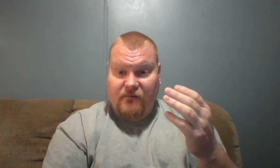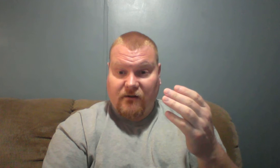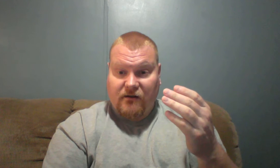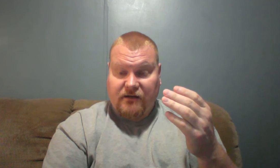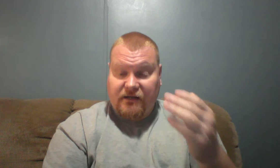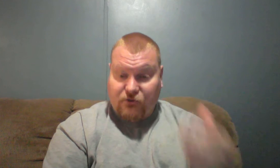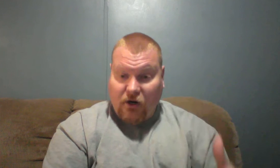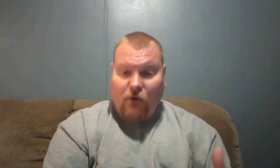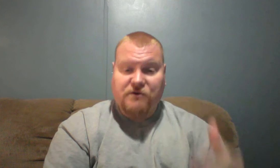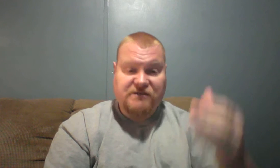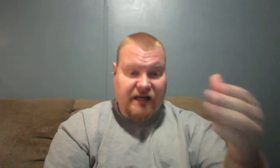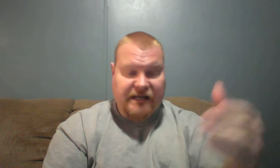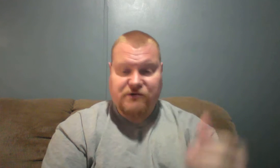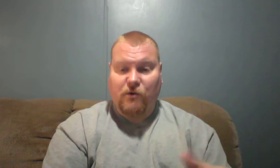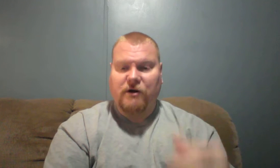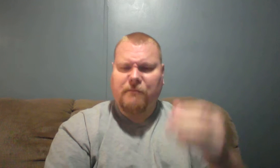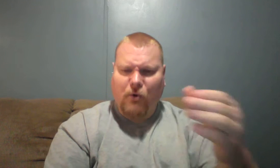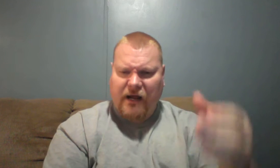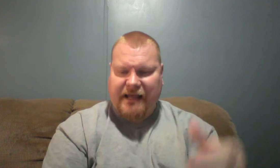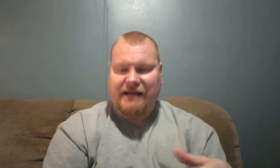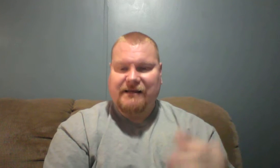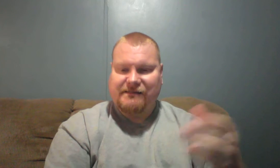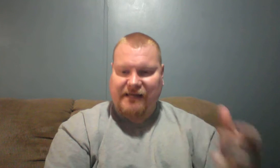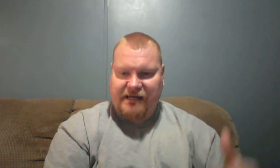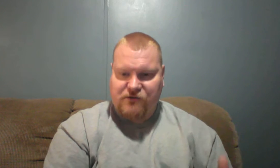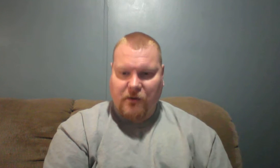So, grow, study his word, pray, seek his will.